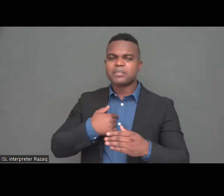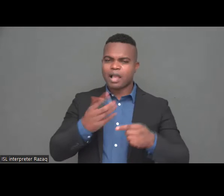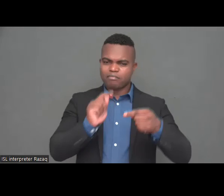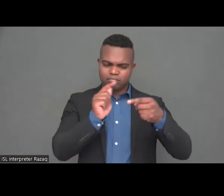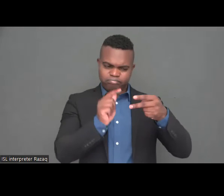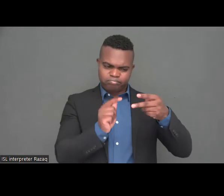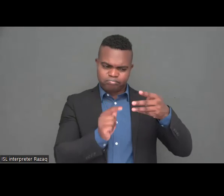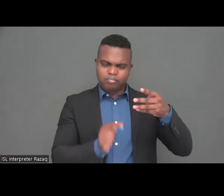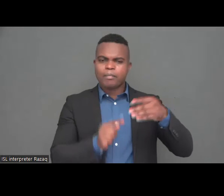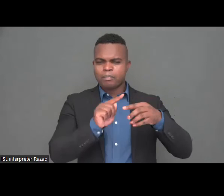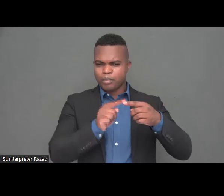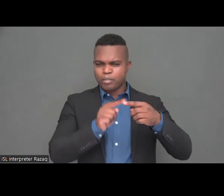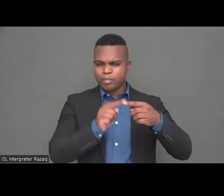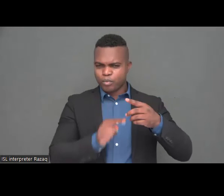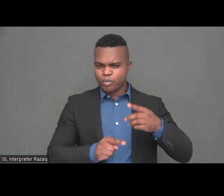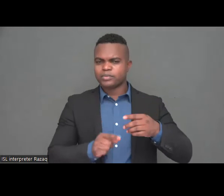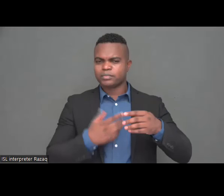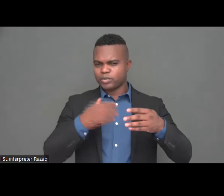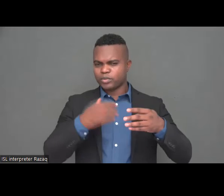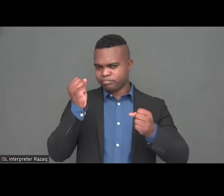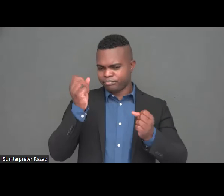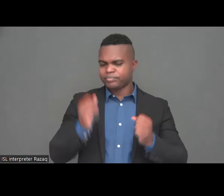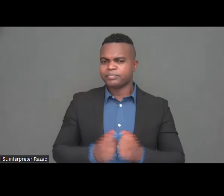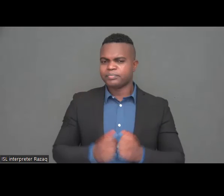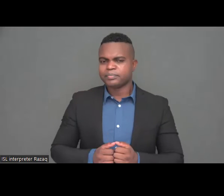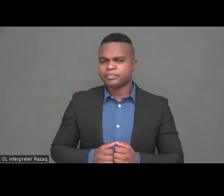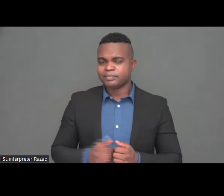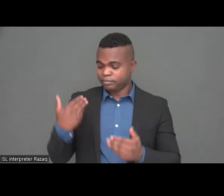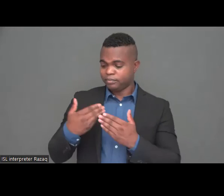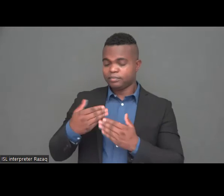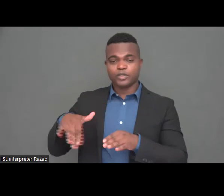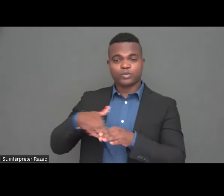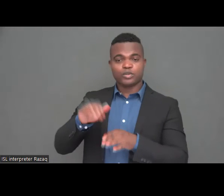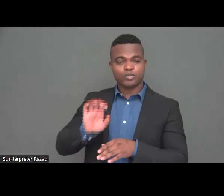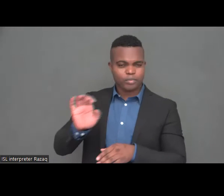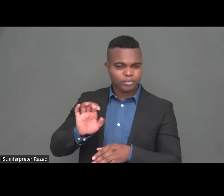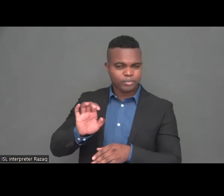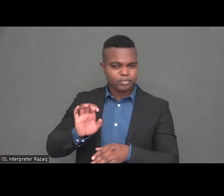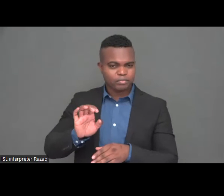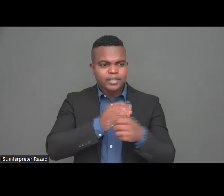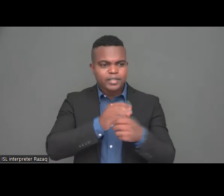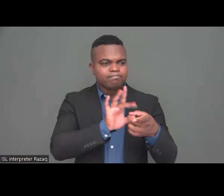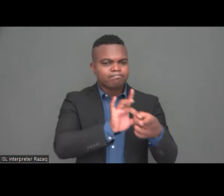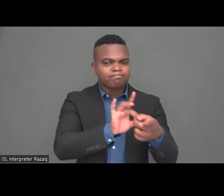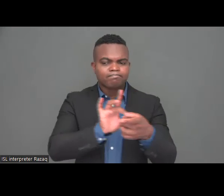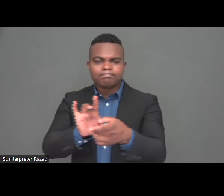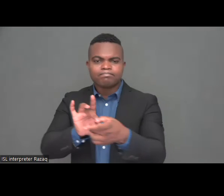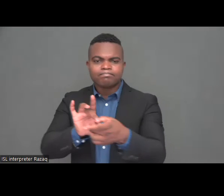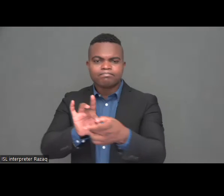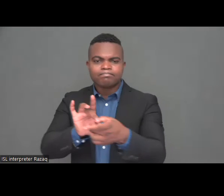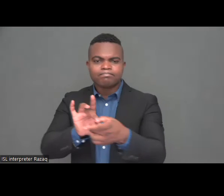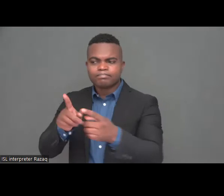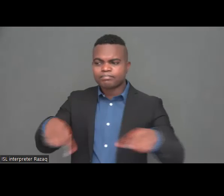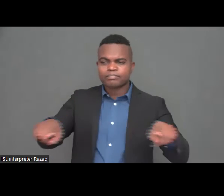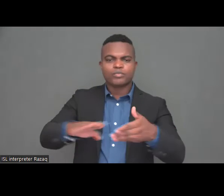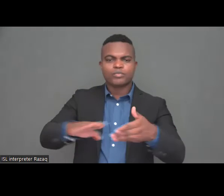the VGO coalition in Ukraine and others helping refugees also in Poland and elsewhere